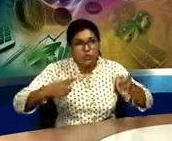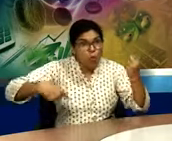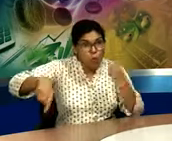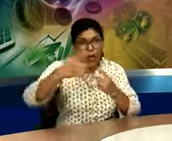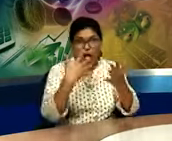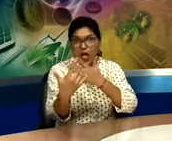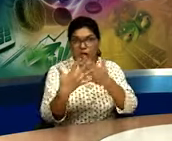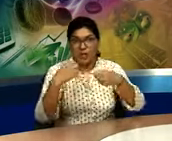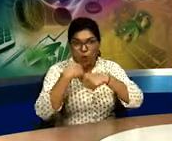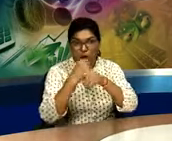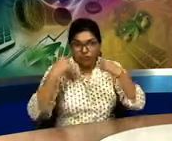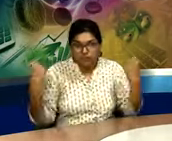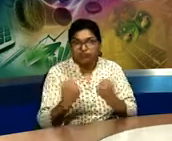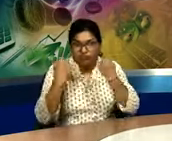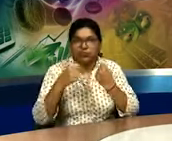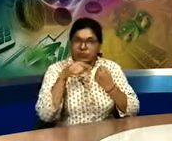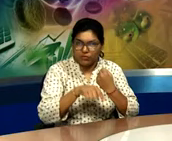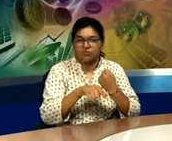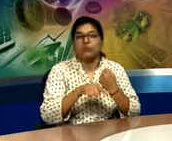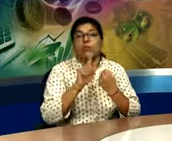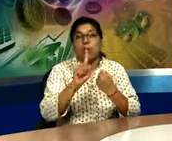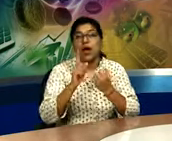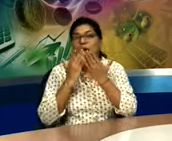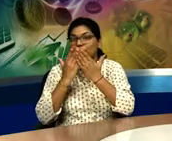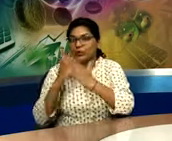All these works need manual work.